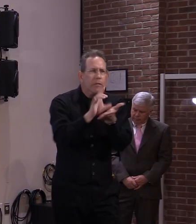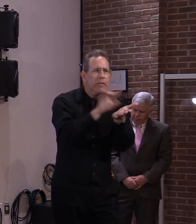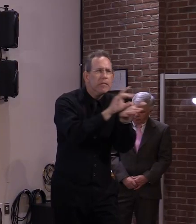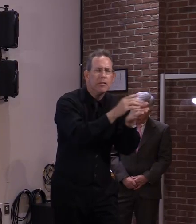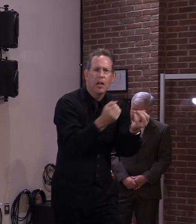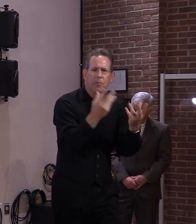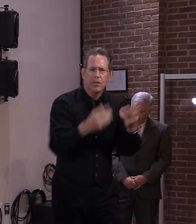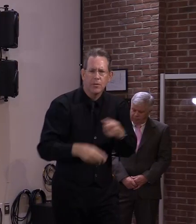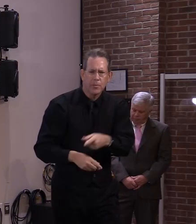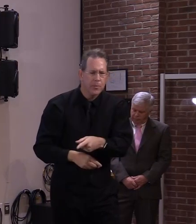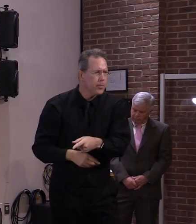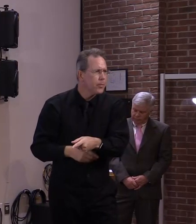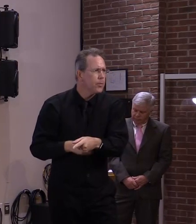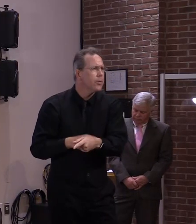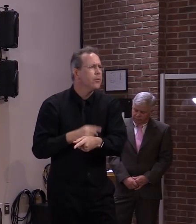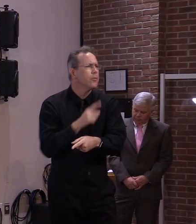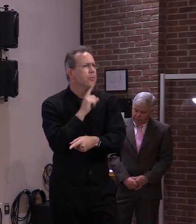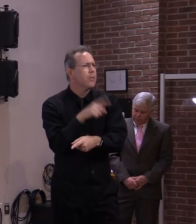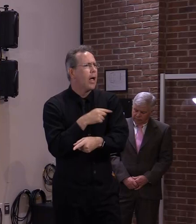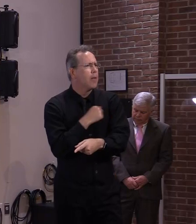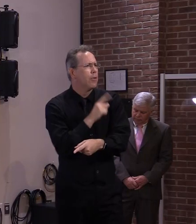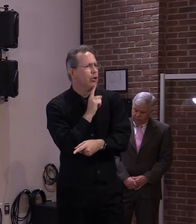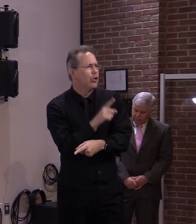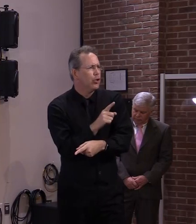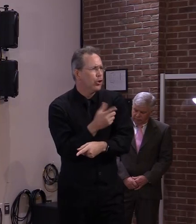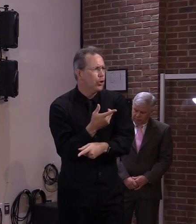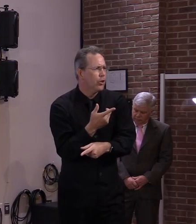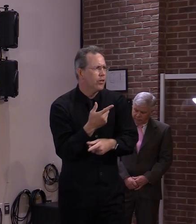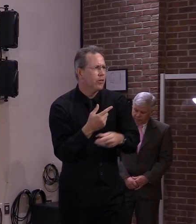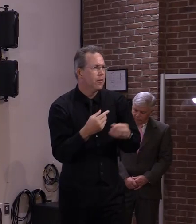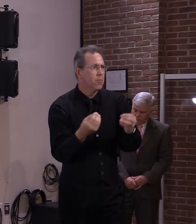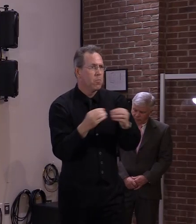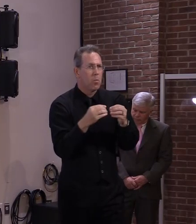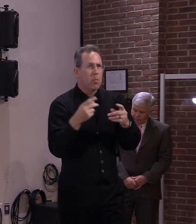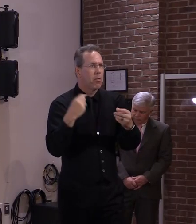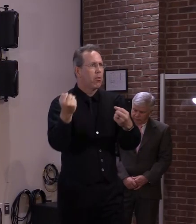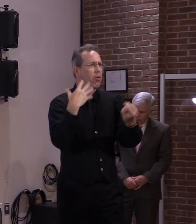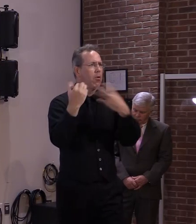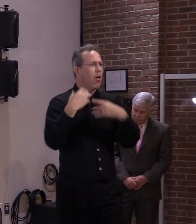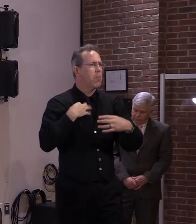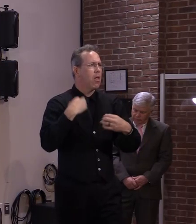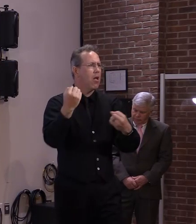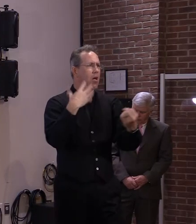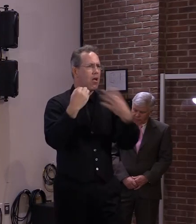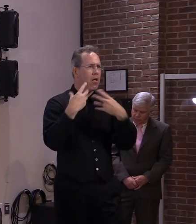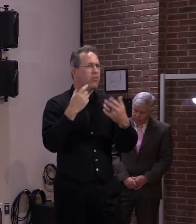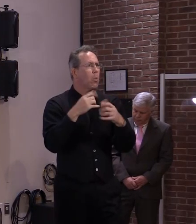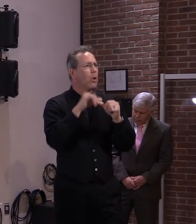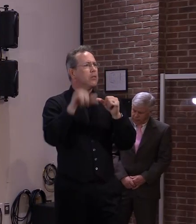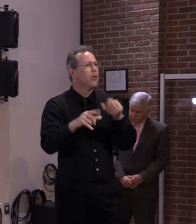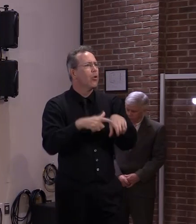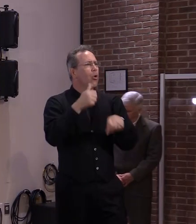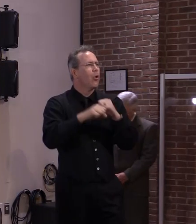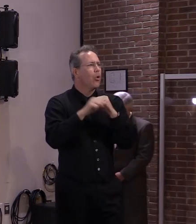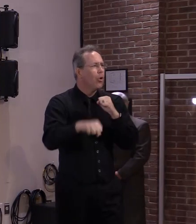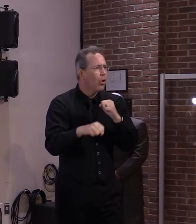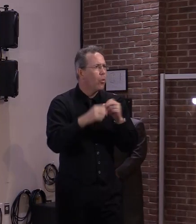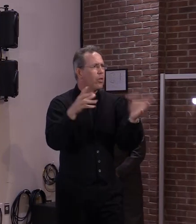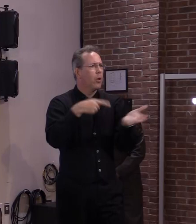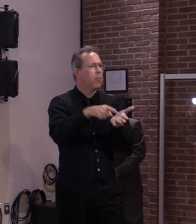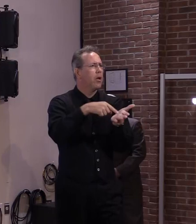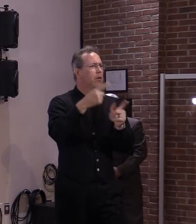for certain, you know, their folks were still able to file evictions, but they weren't processed.